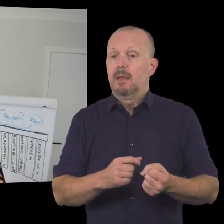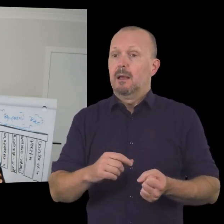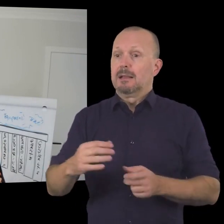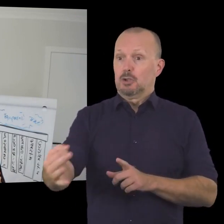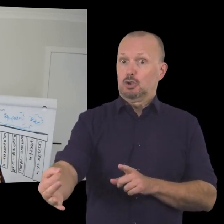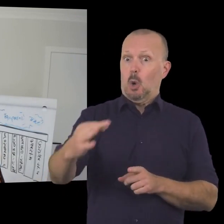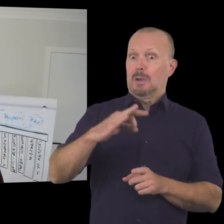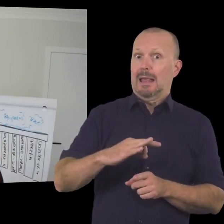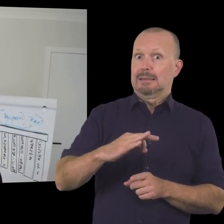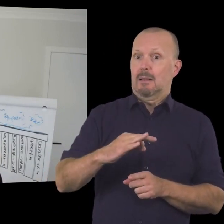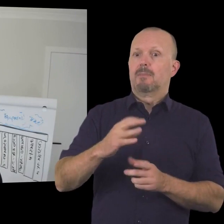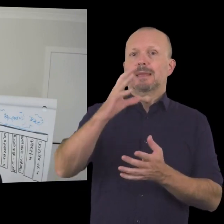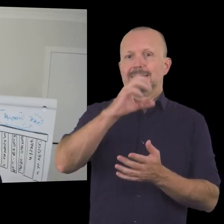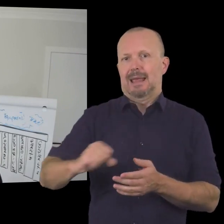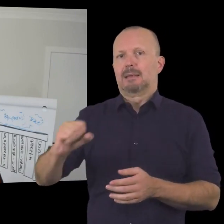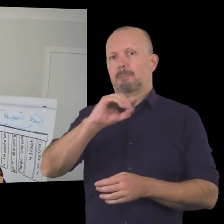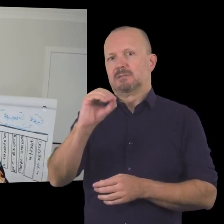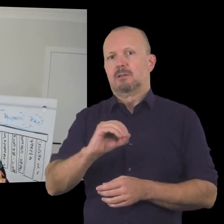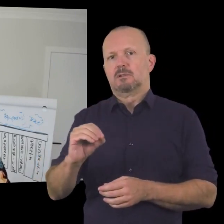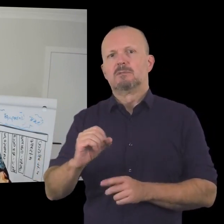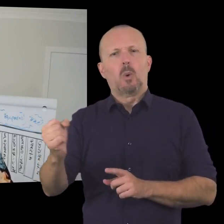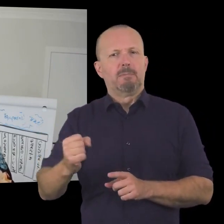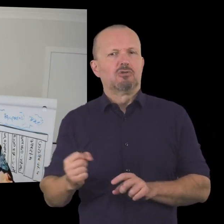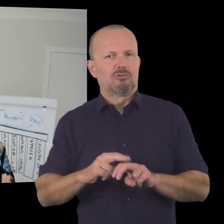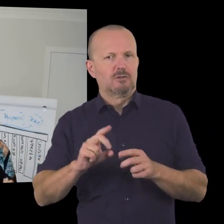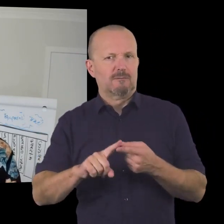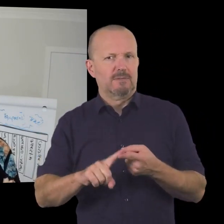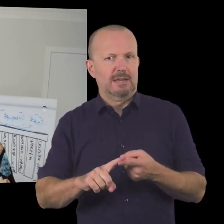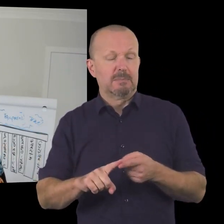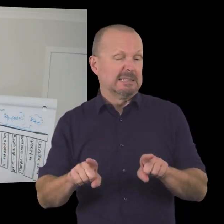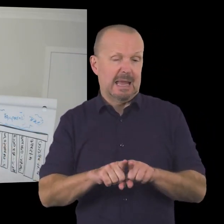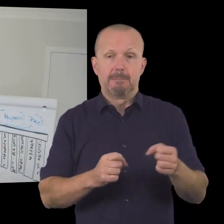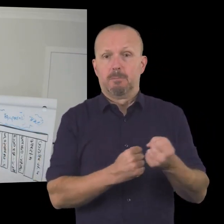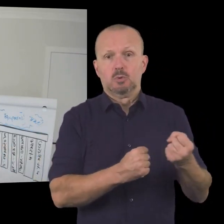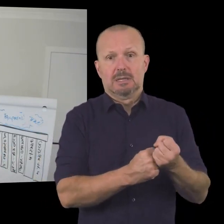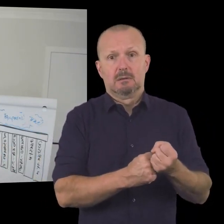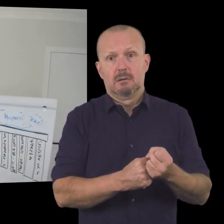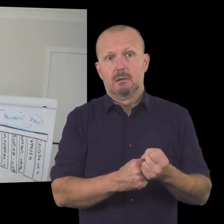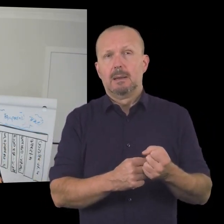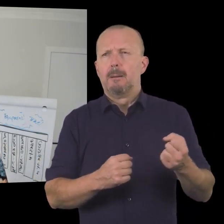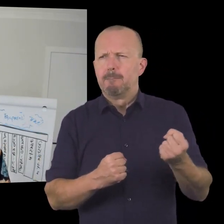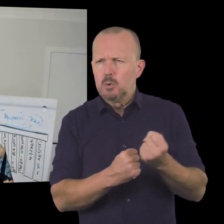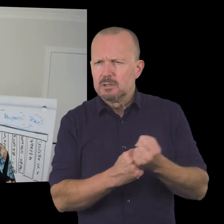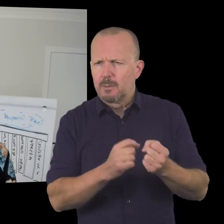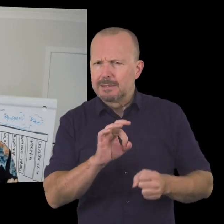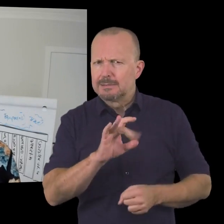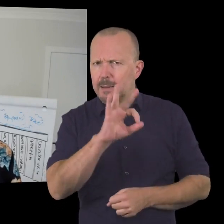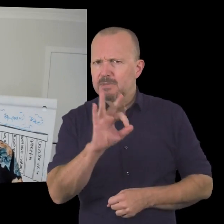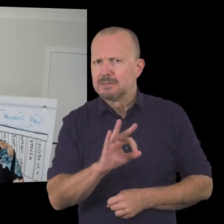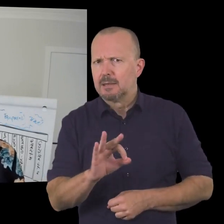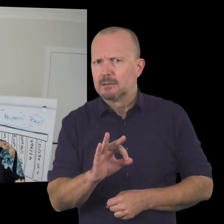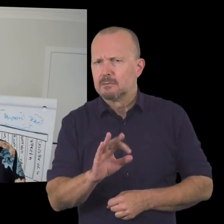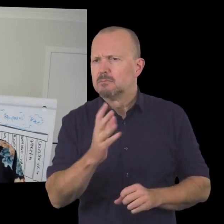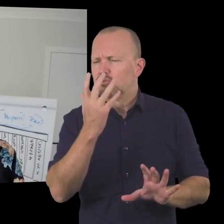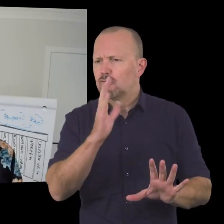uh they do take an administration fee as does boosted but i always think that you know uh ten percent in the